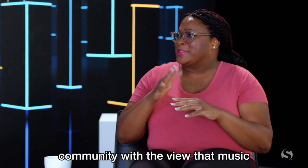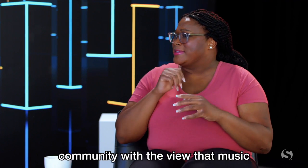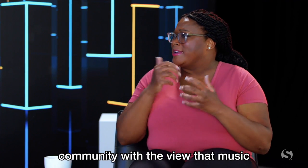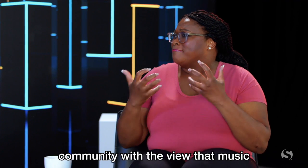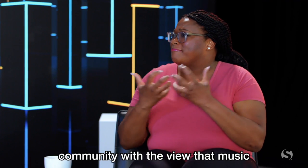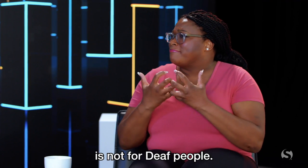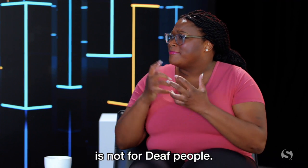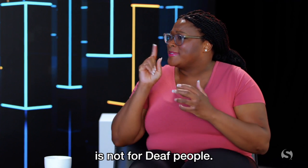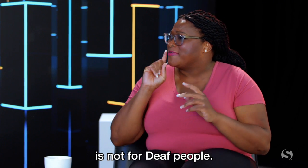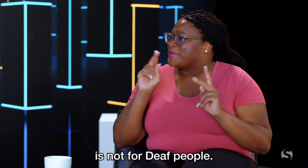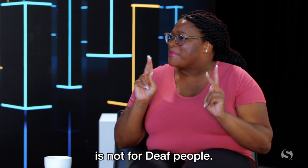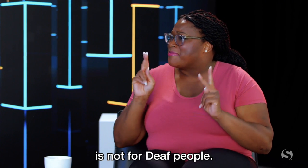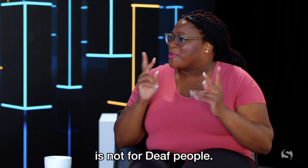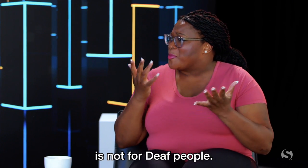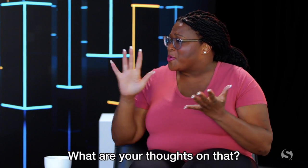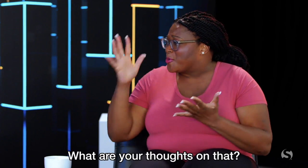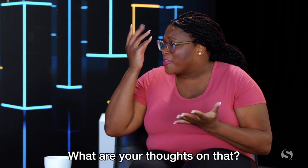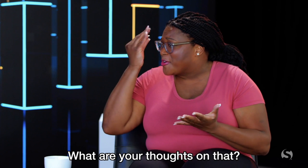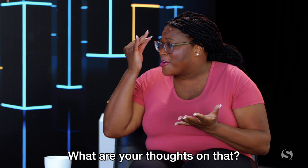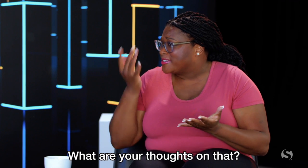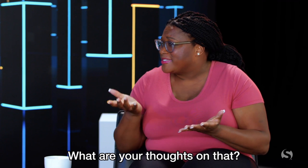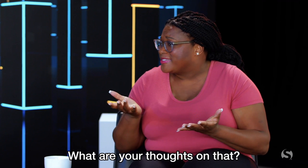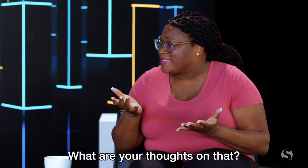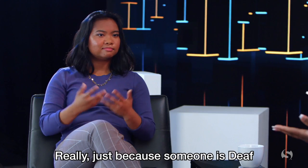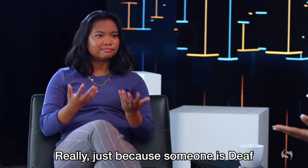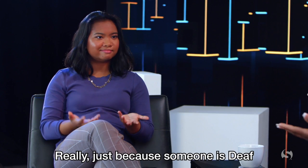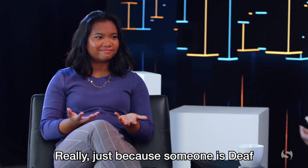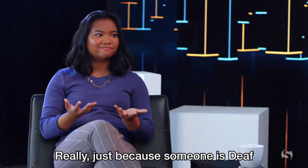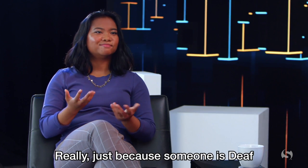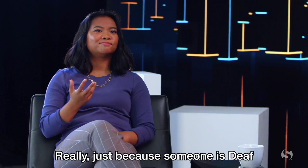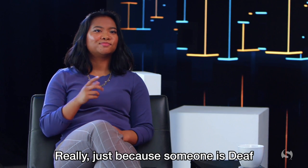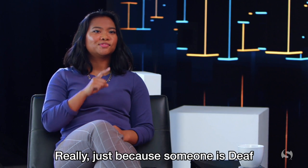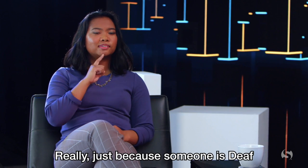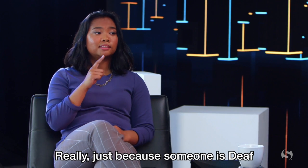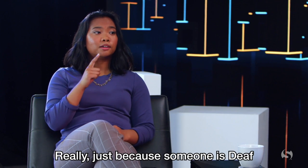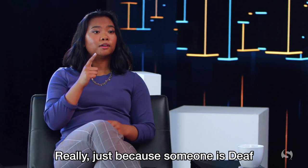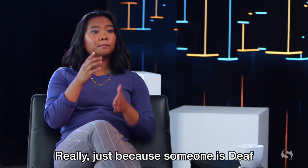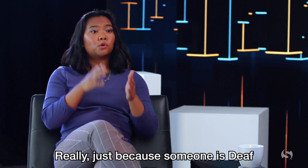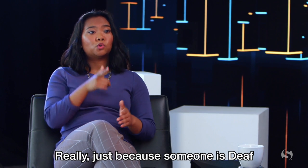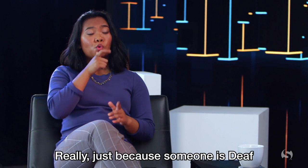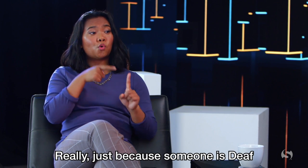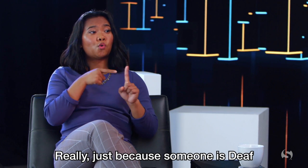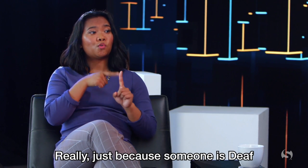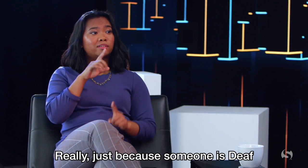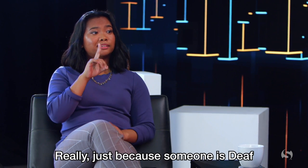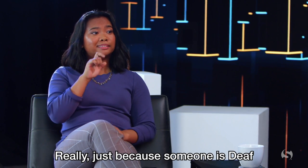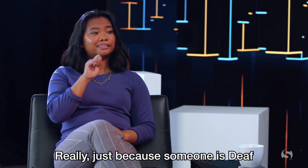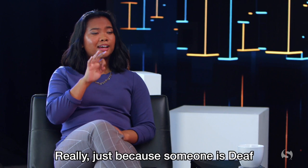that music is not for deaf people. What are your thoughts on that? Really, just because someone is deaf